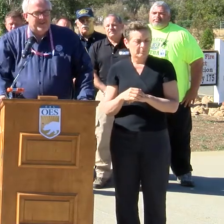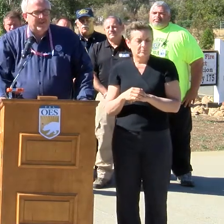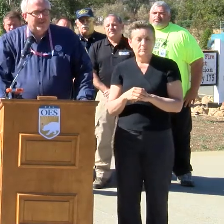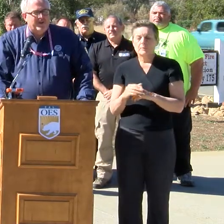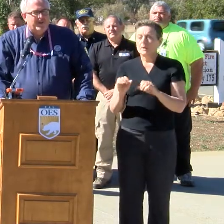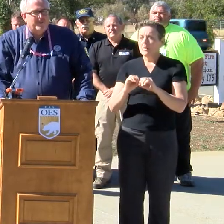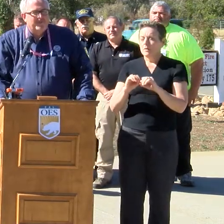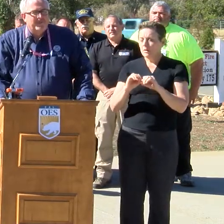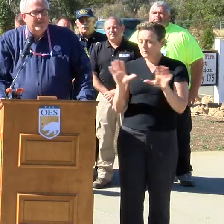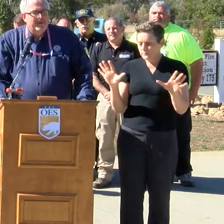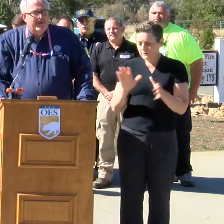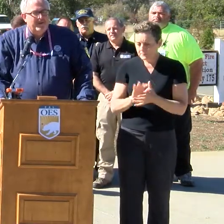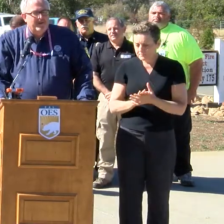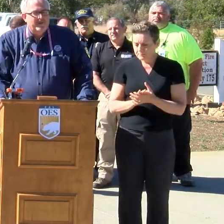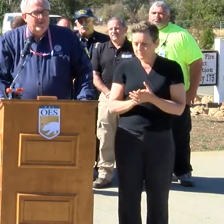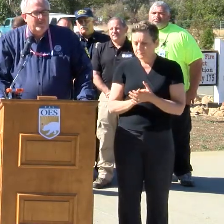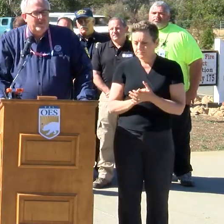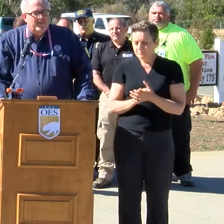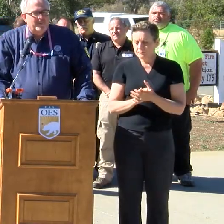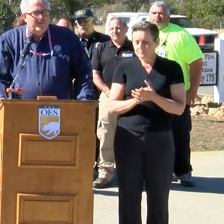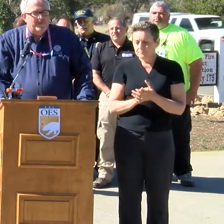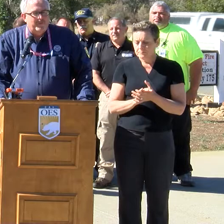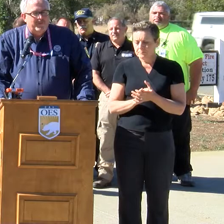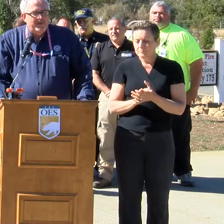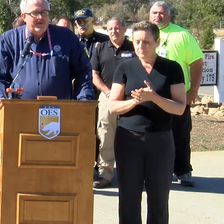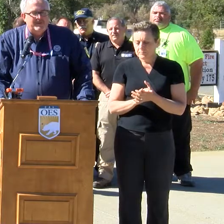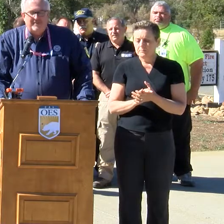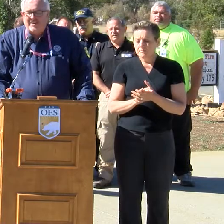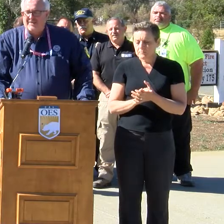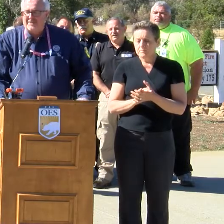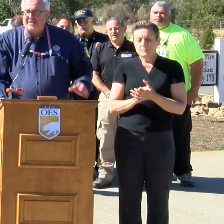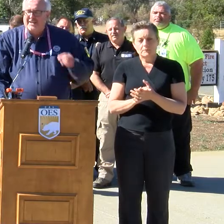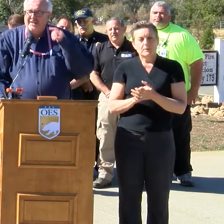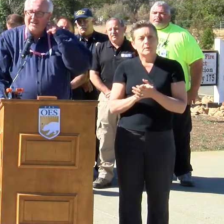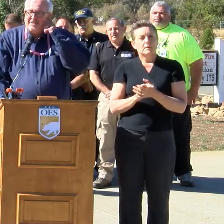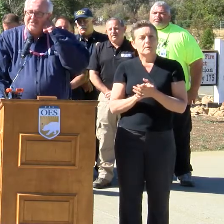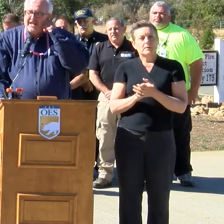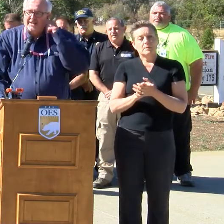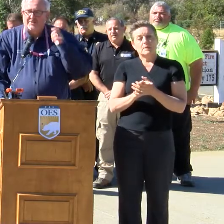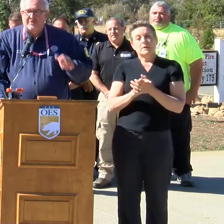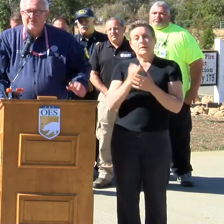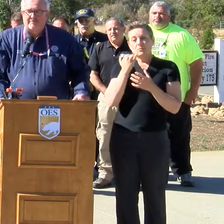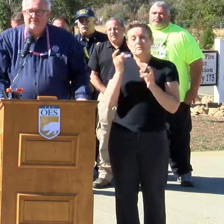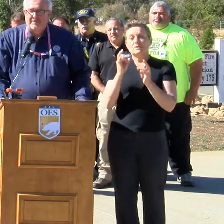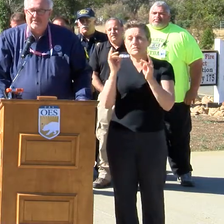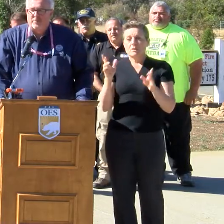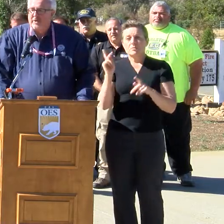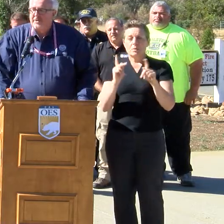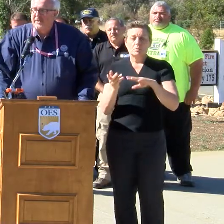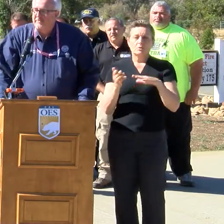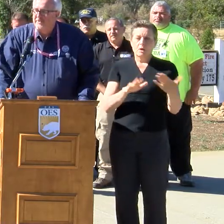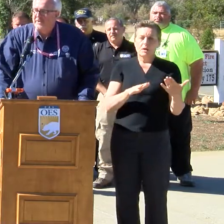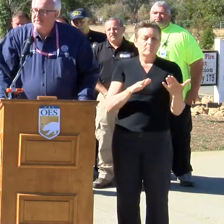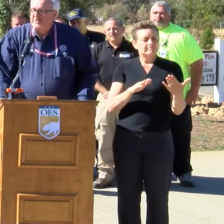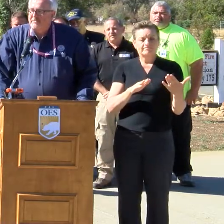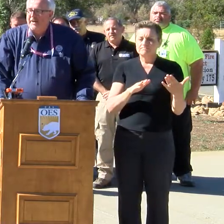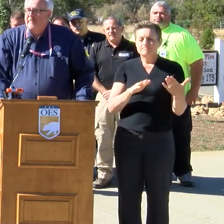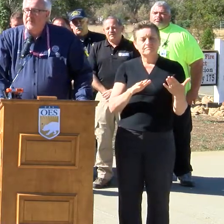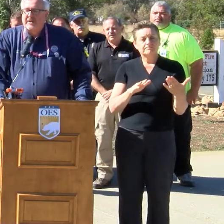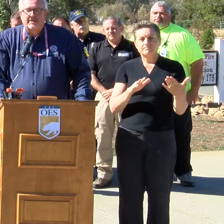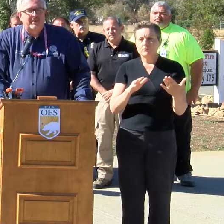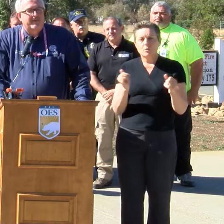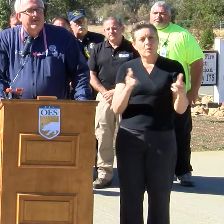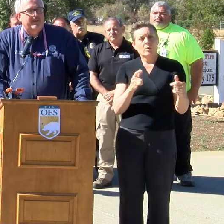Obviously, you know, the loss of life in any disaster is one that touches